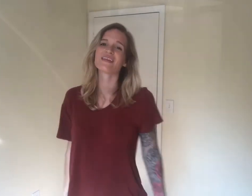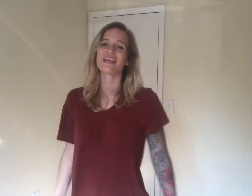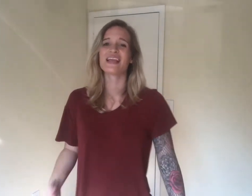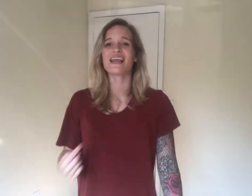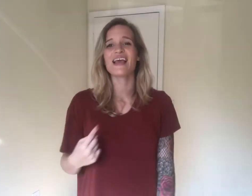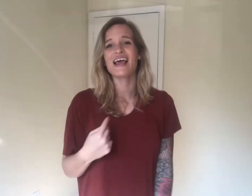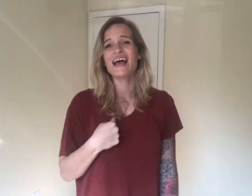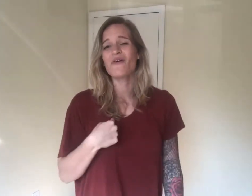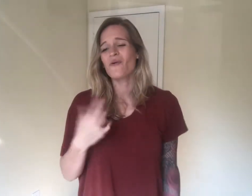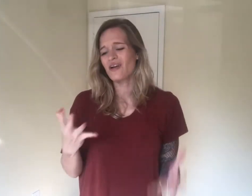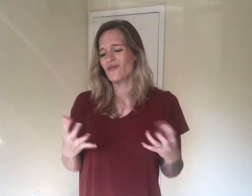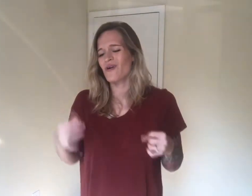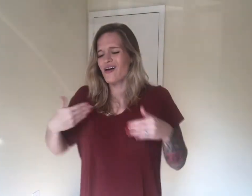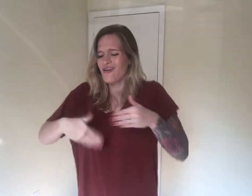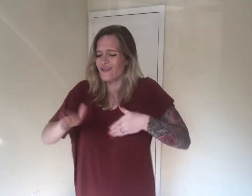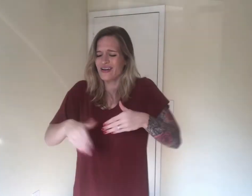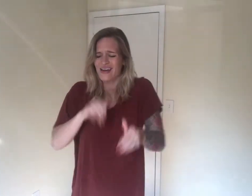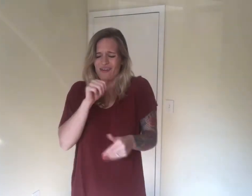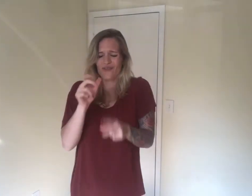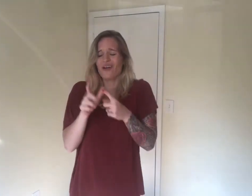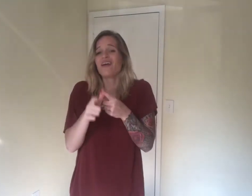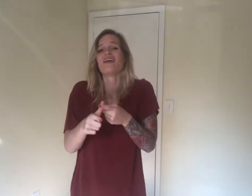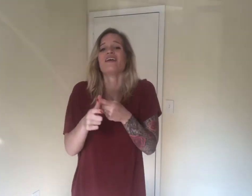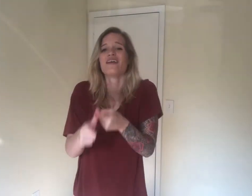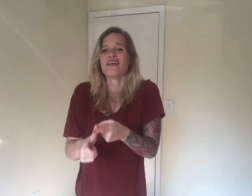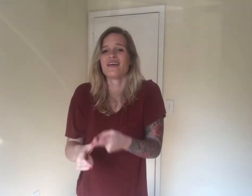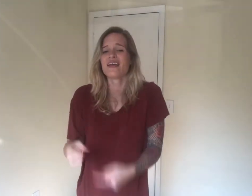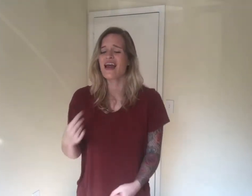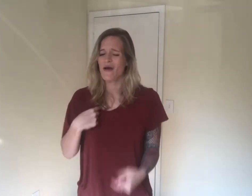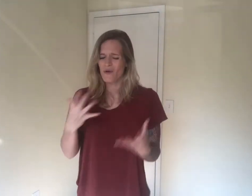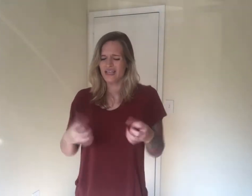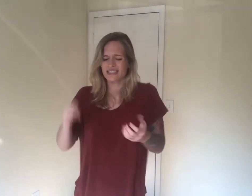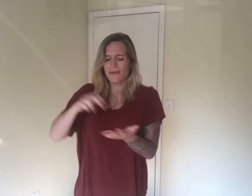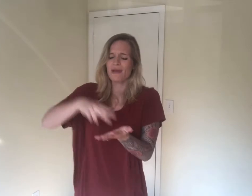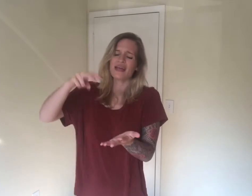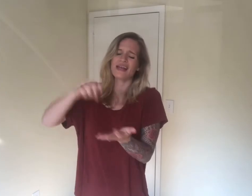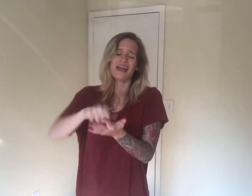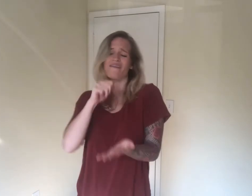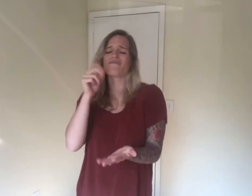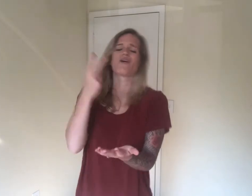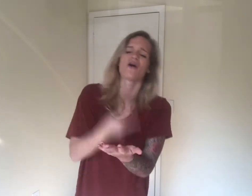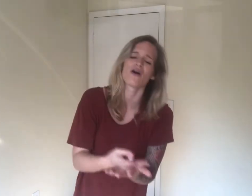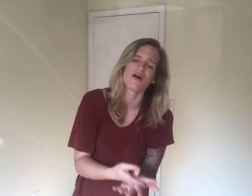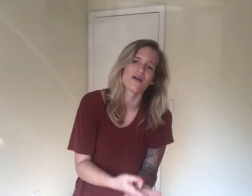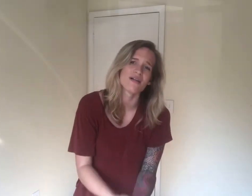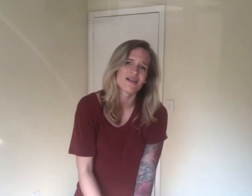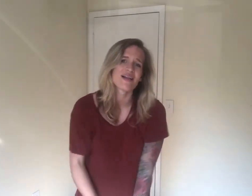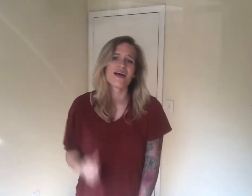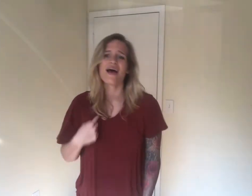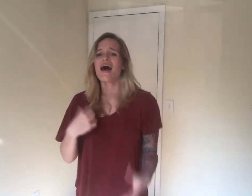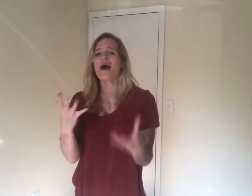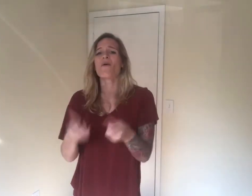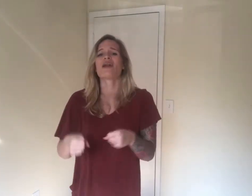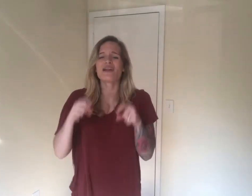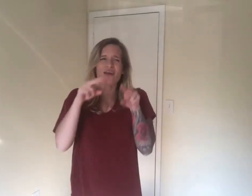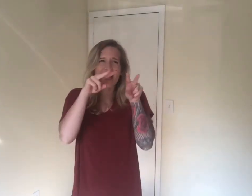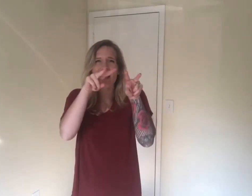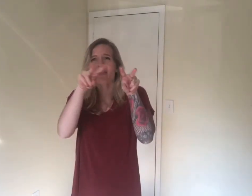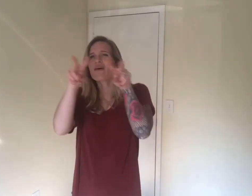I want to walk and not run I want to skip and not fall I want to look at the